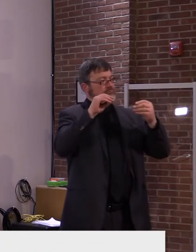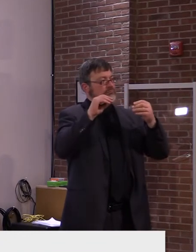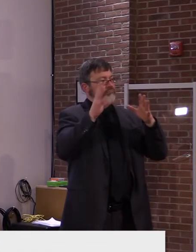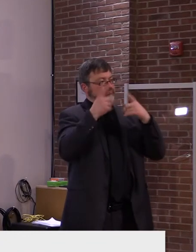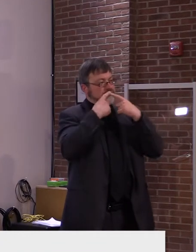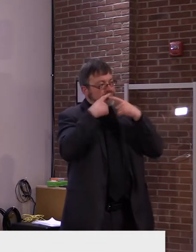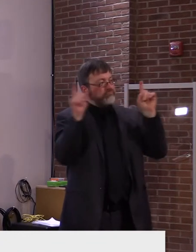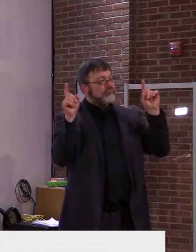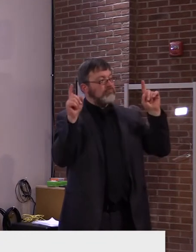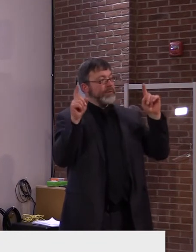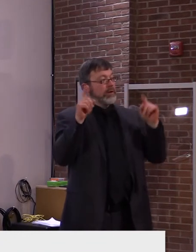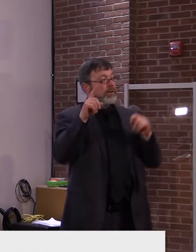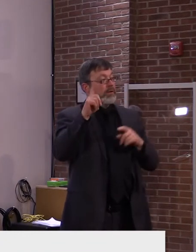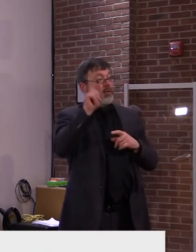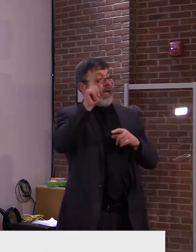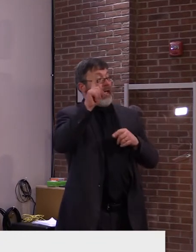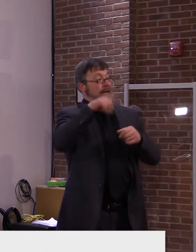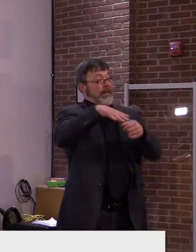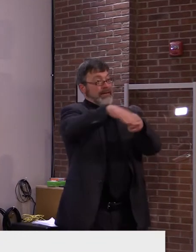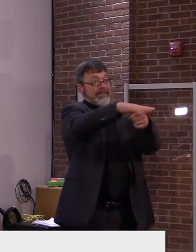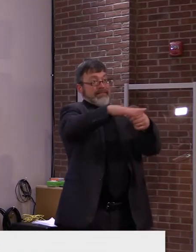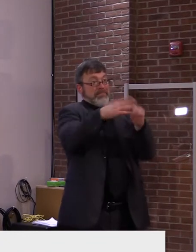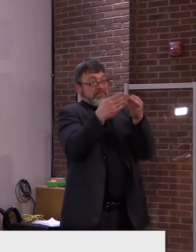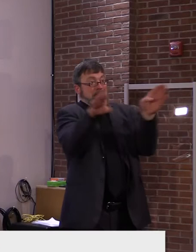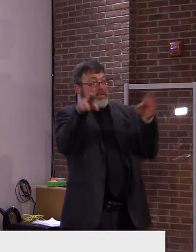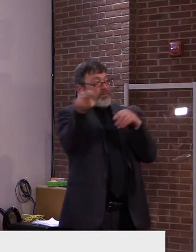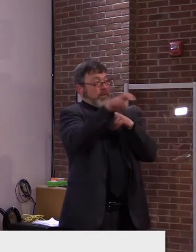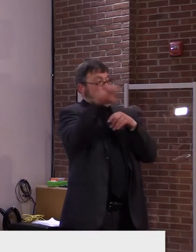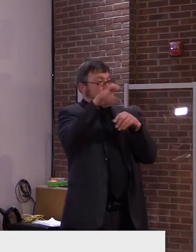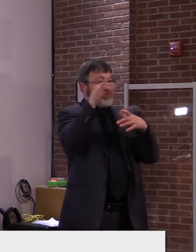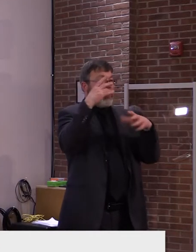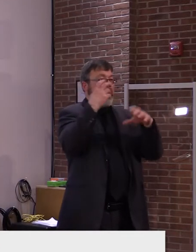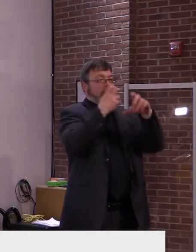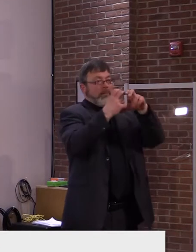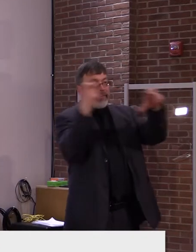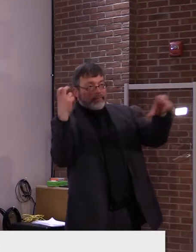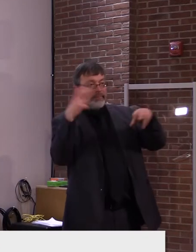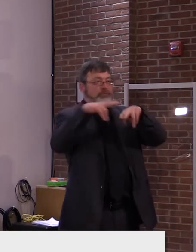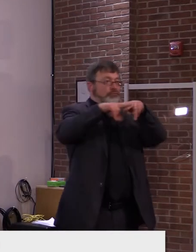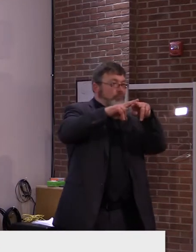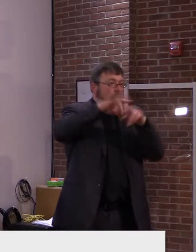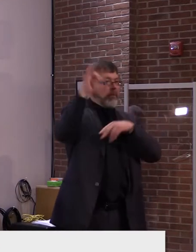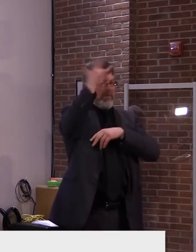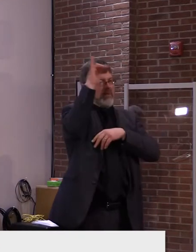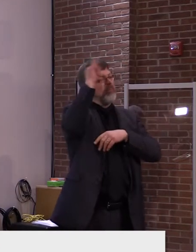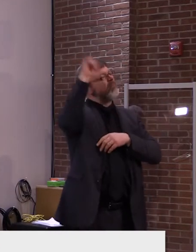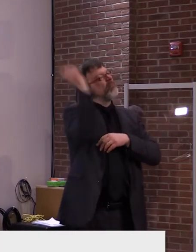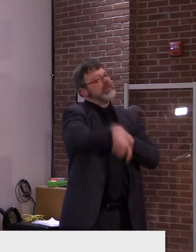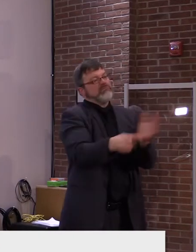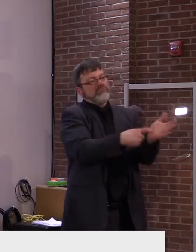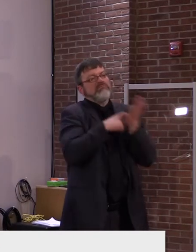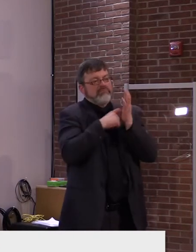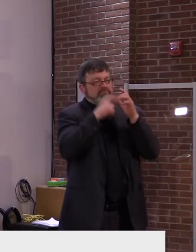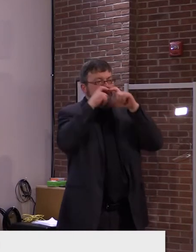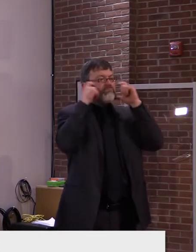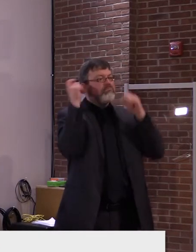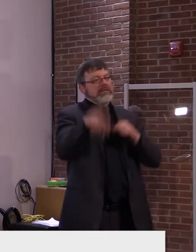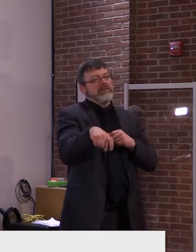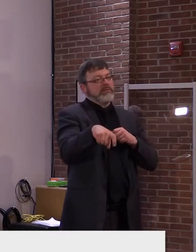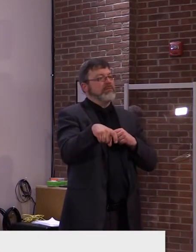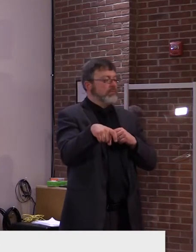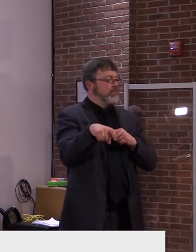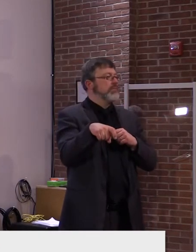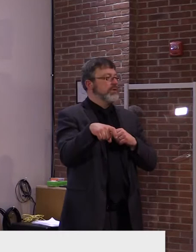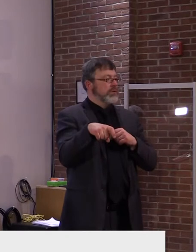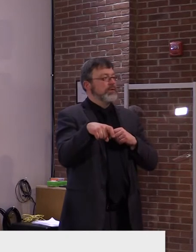You just heard Secretary Smith talk about the new guidance coming for long-term care facilities. I first want to emphasize